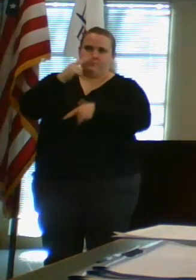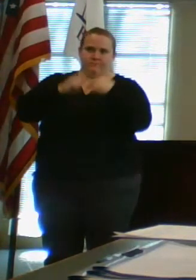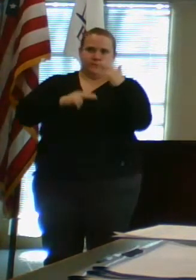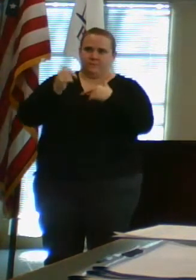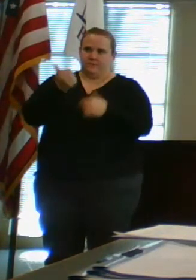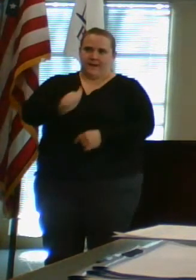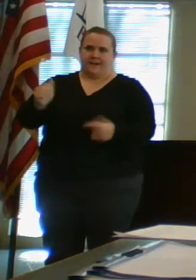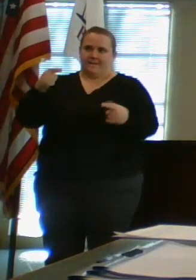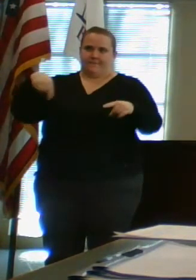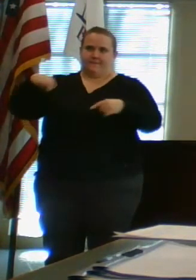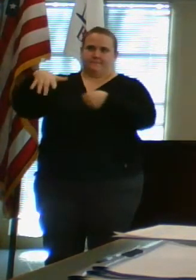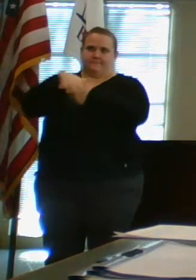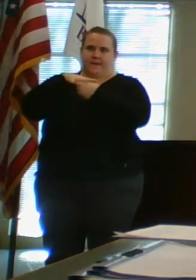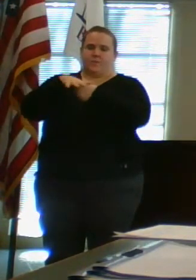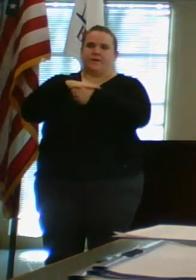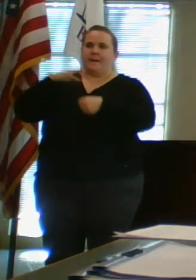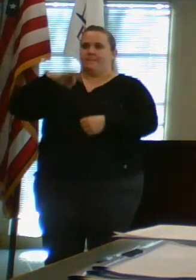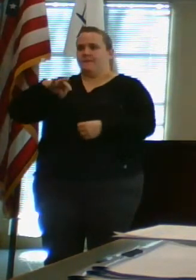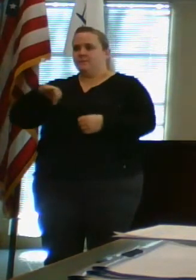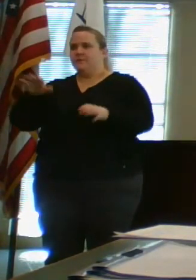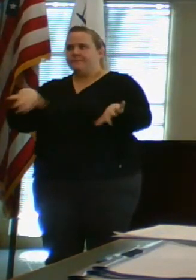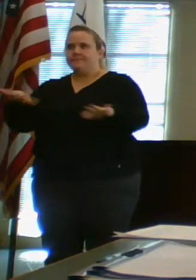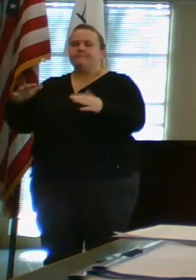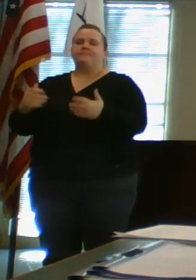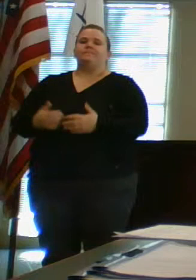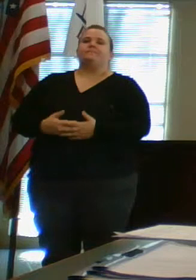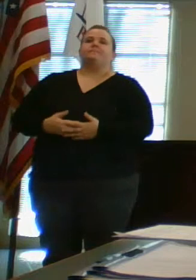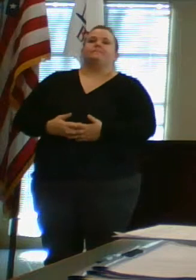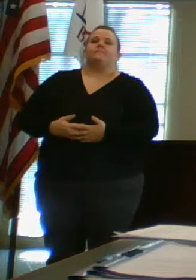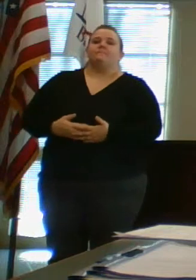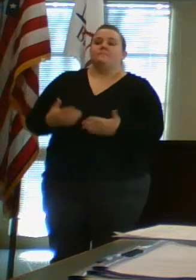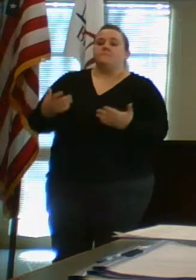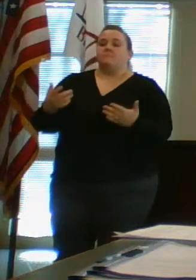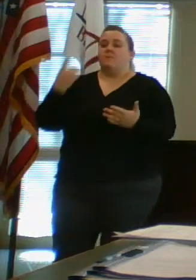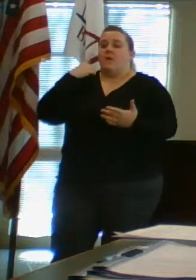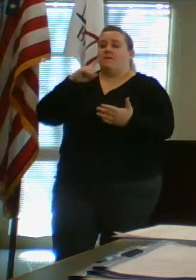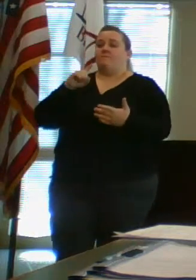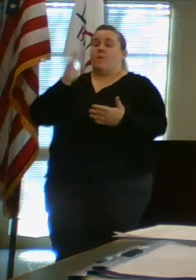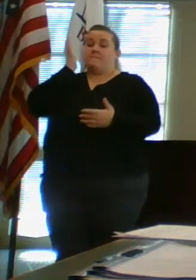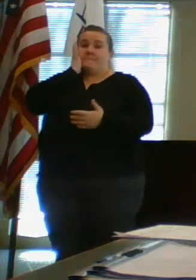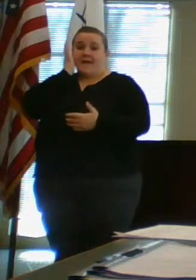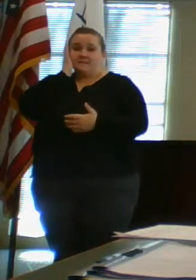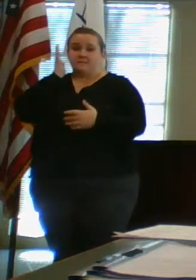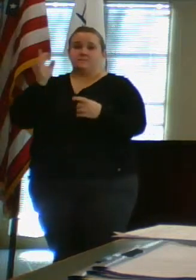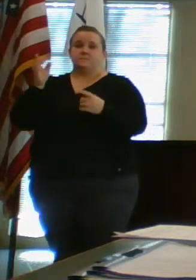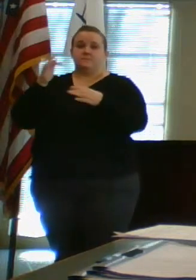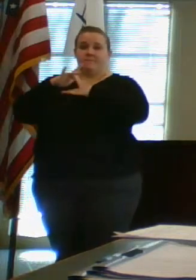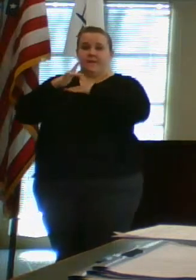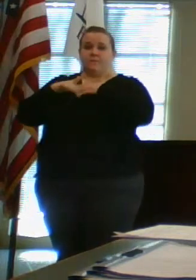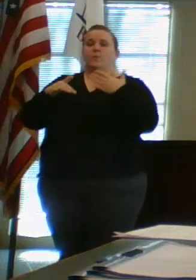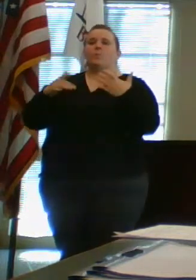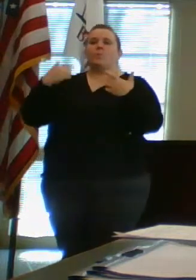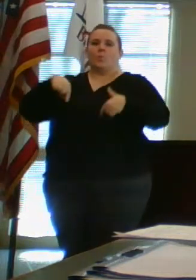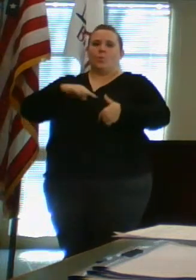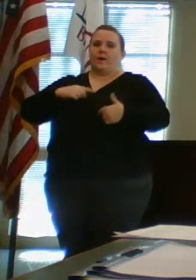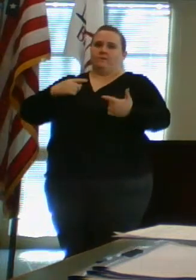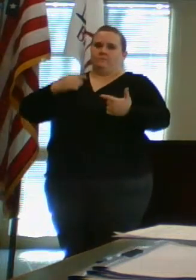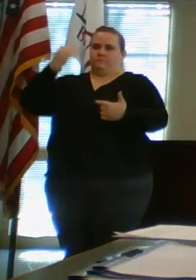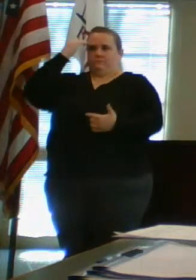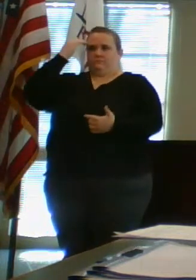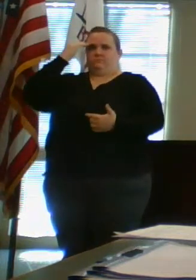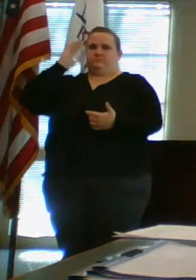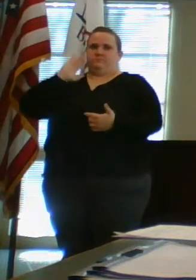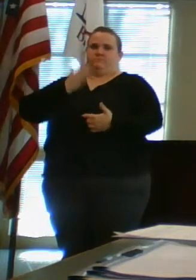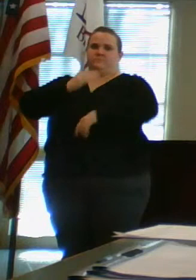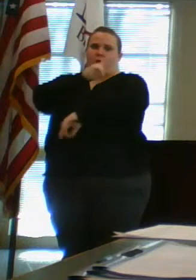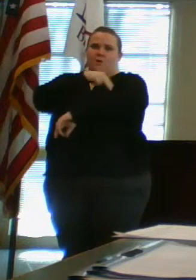in the Pittsburgh region. As for beds, you know, we are very familiar with